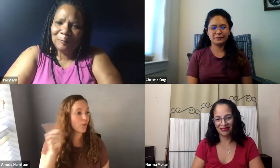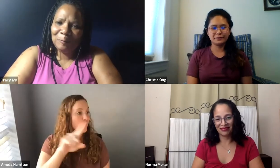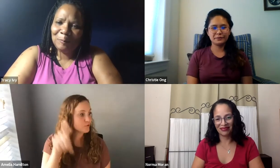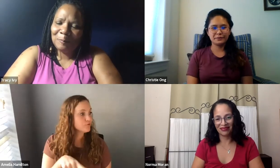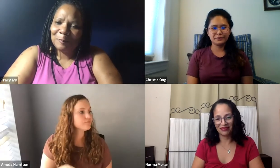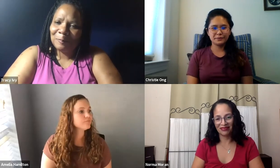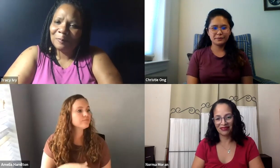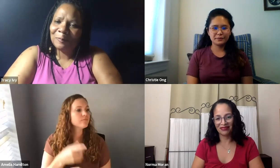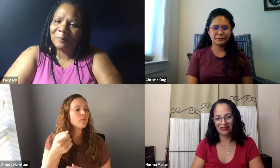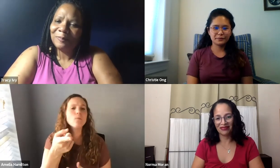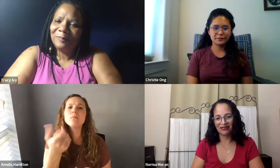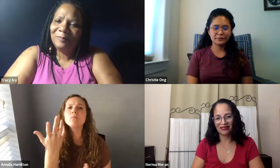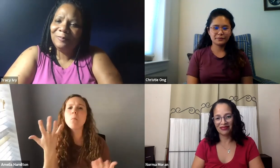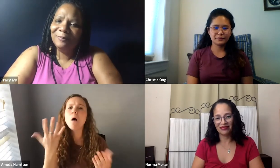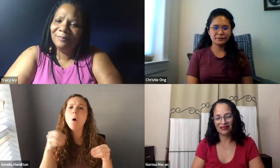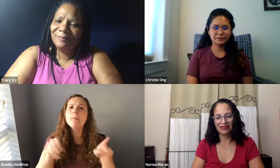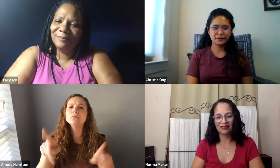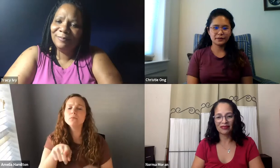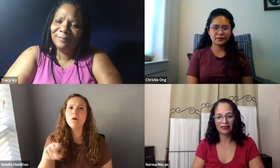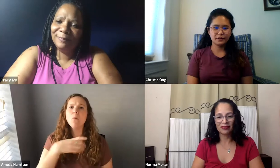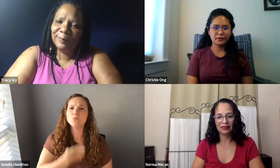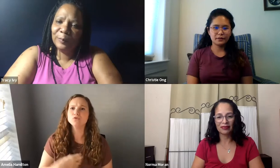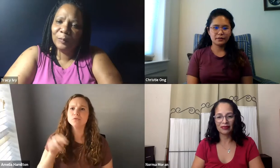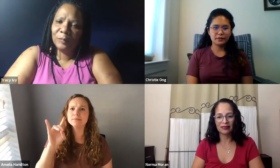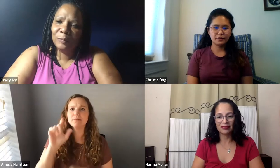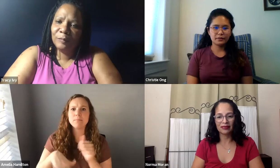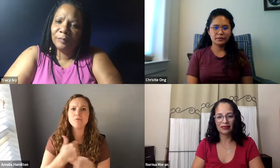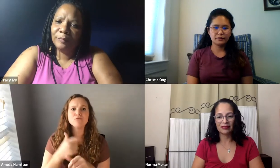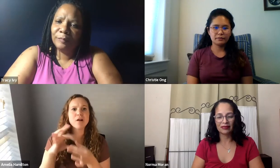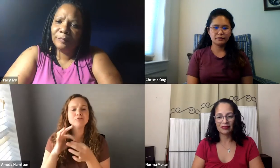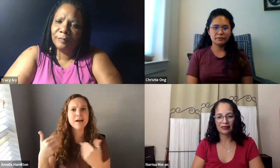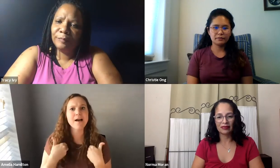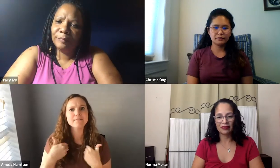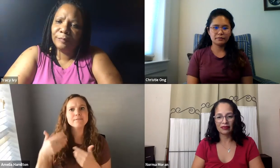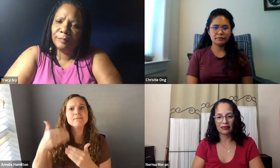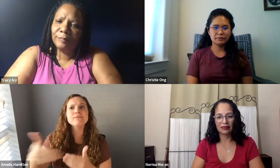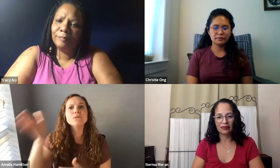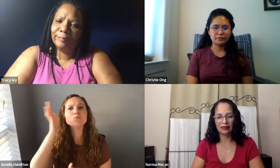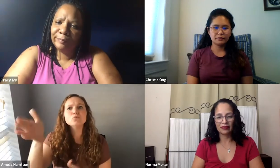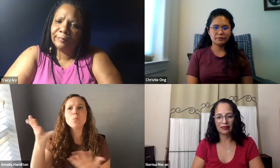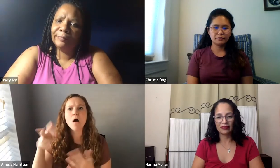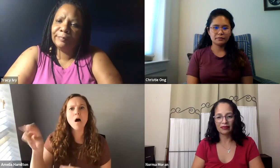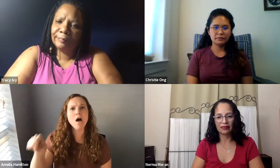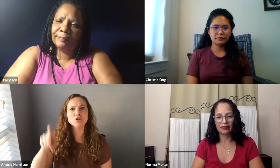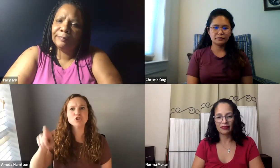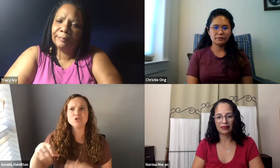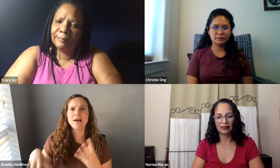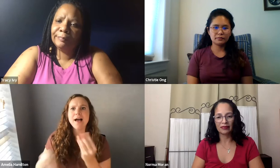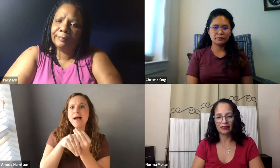three and all of our viewers tonight as well. Next question is what opportunities do you want alumni